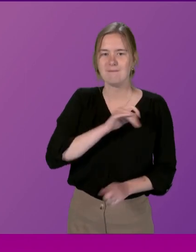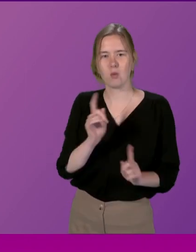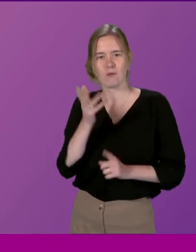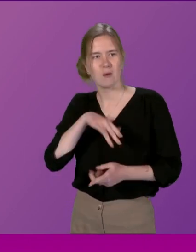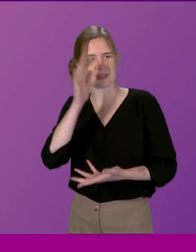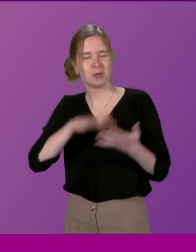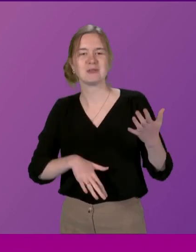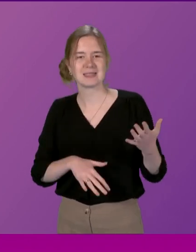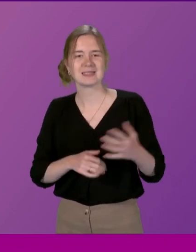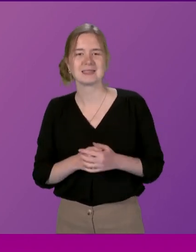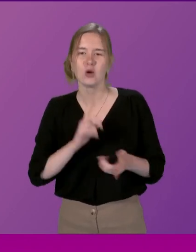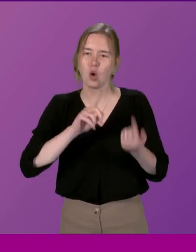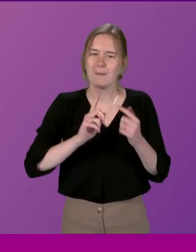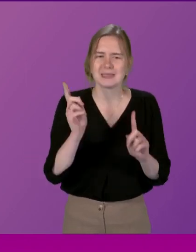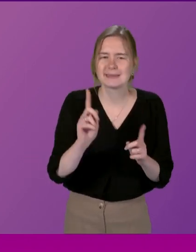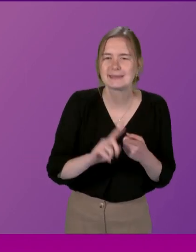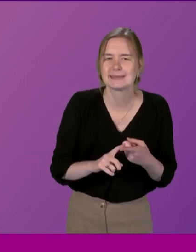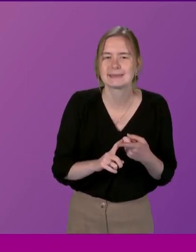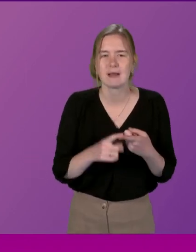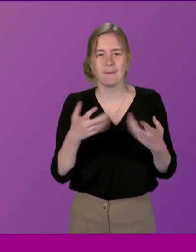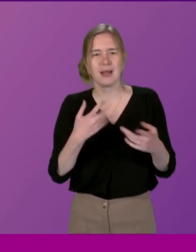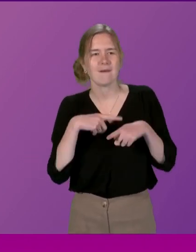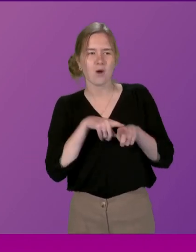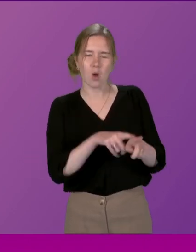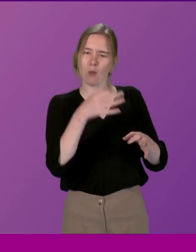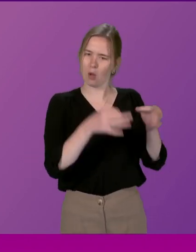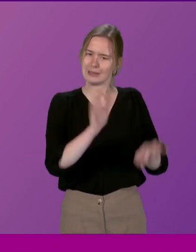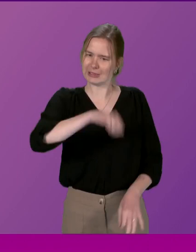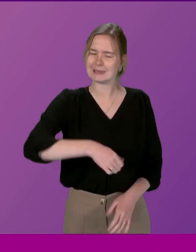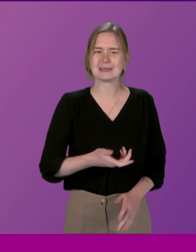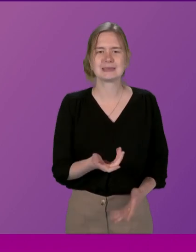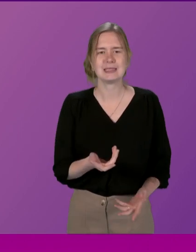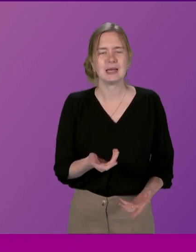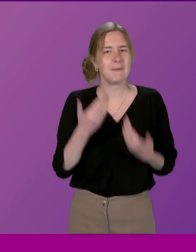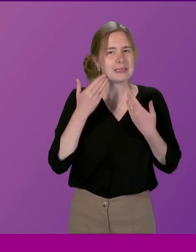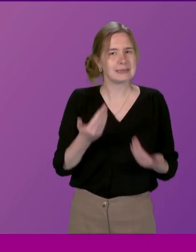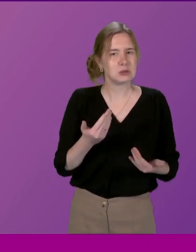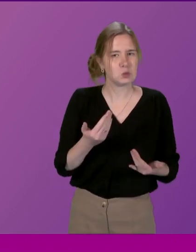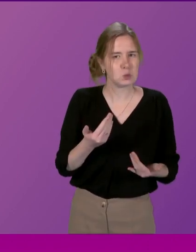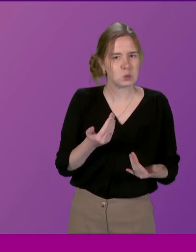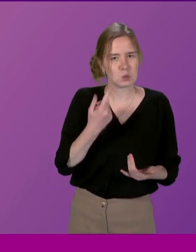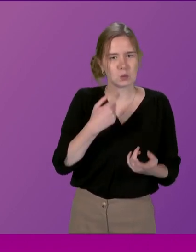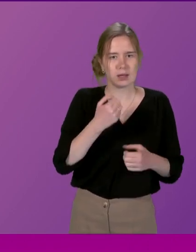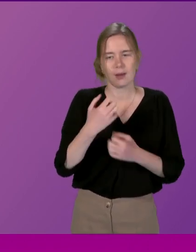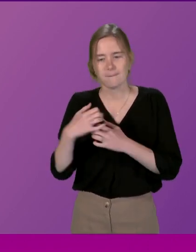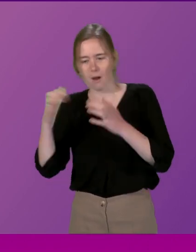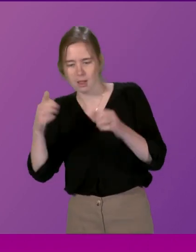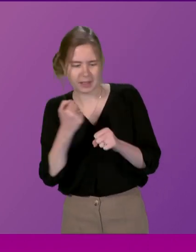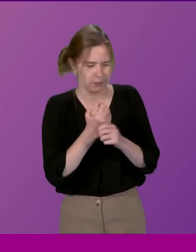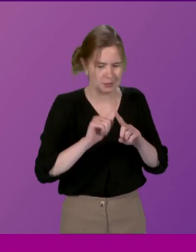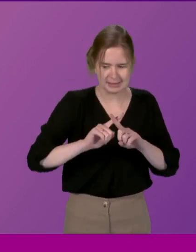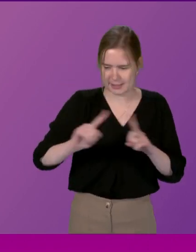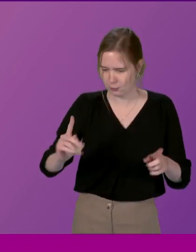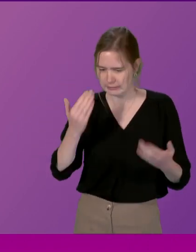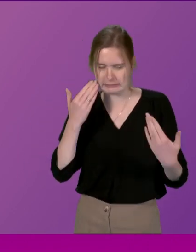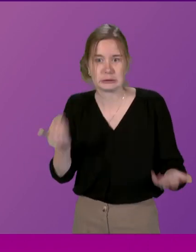With comments ranging from I have always been a follower of politics But I did not even know the difference between Parliament and Government when